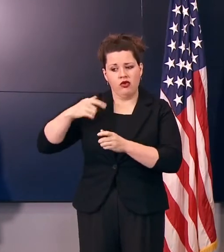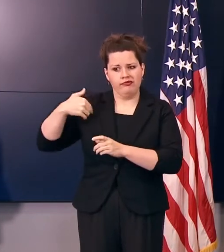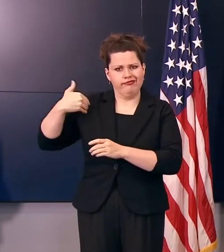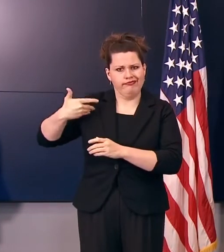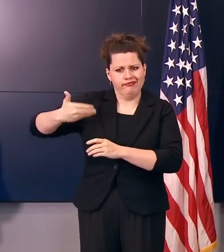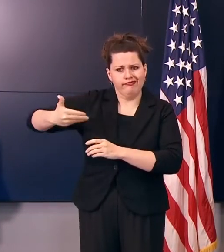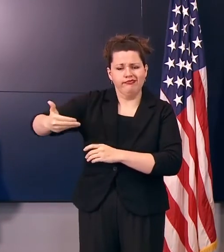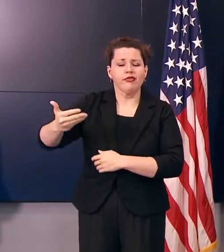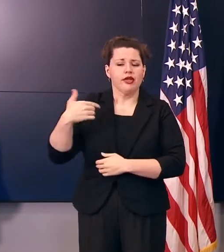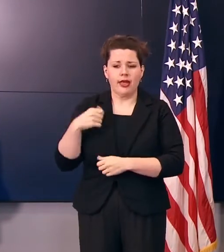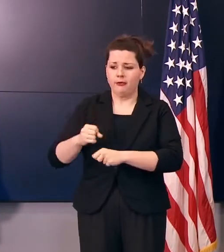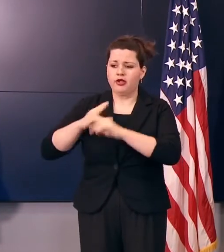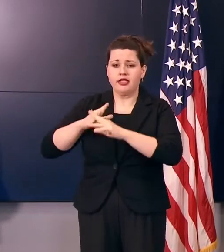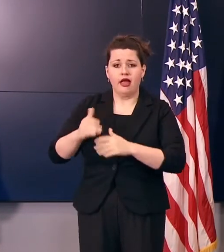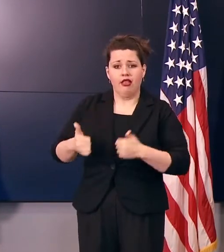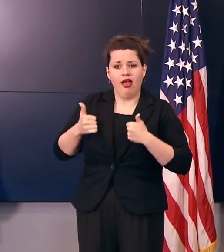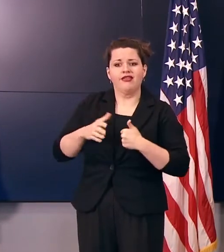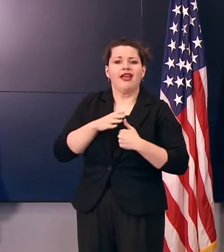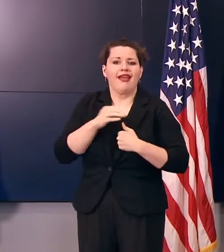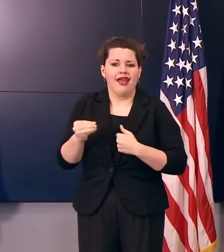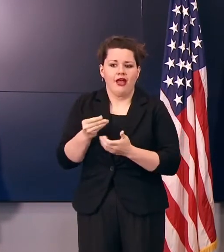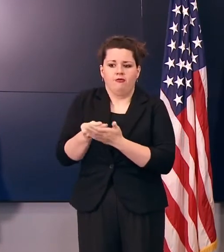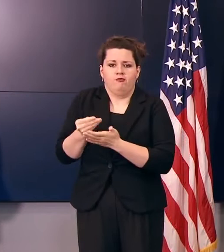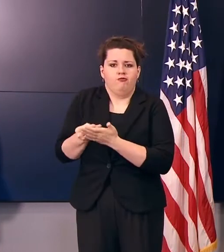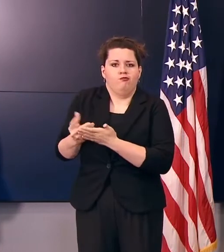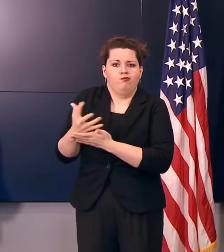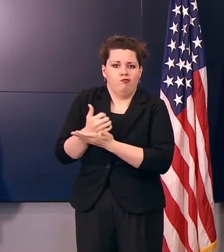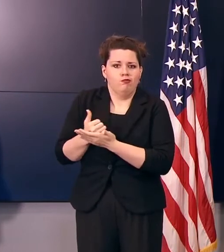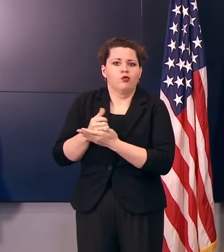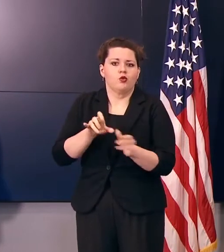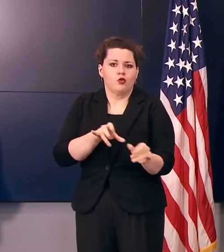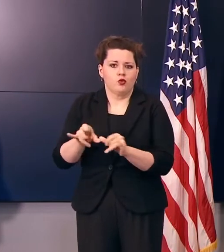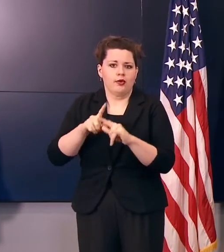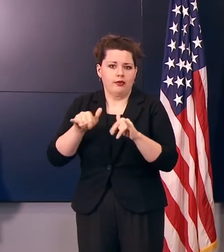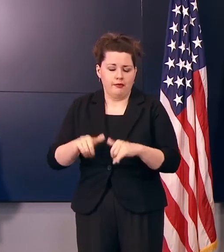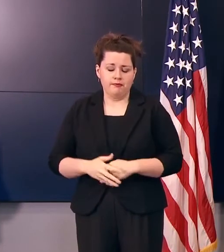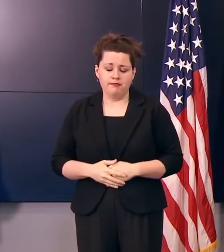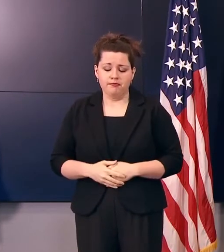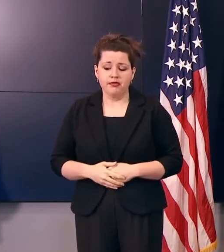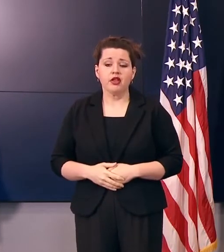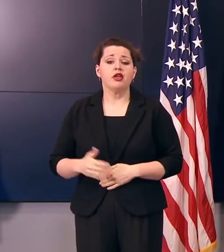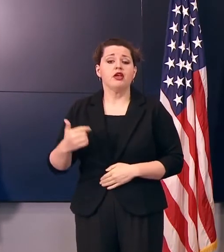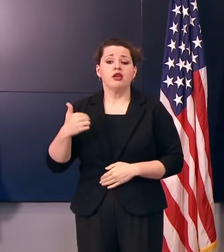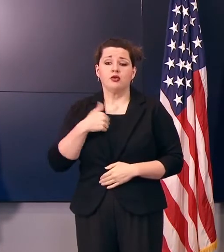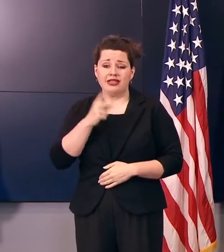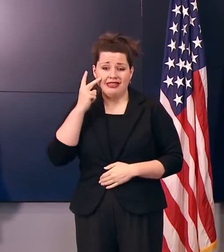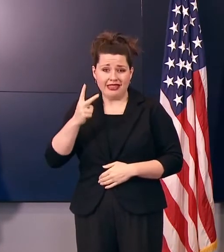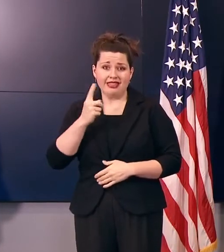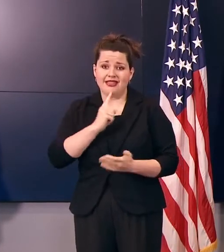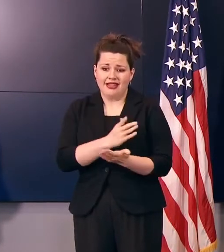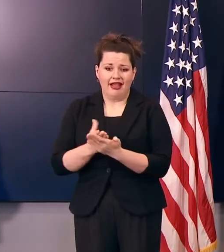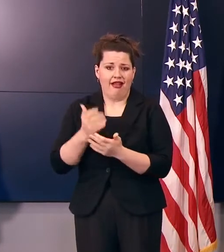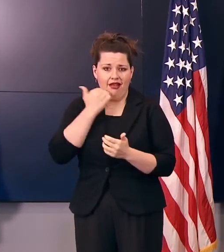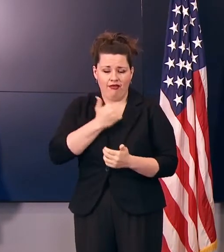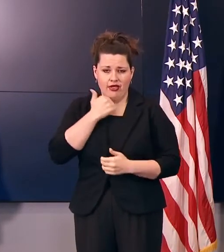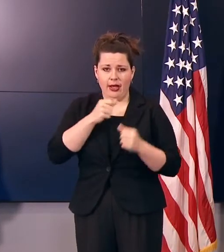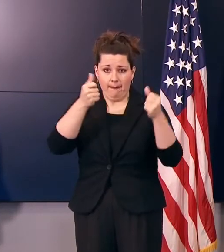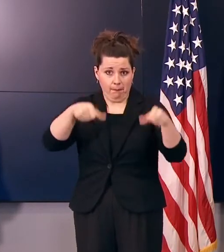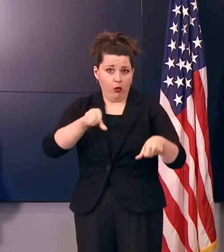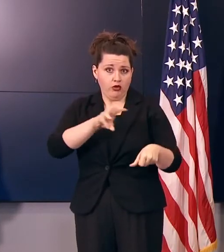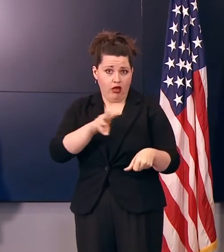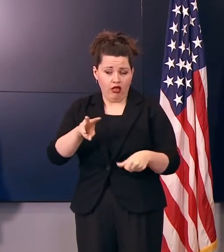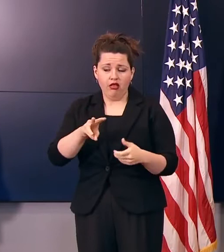lives and secure livelihoods at the same time. As you have seen from the data that we provide daily and what's posted online,